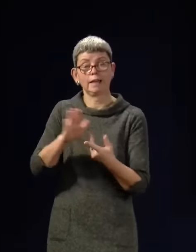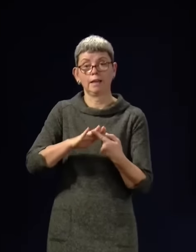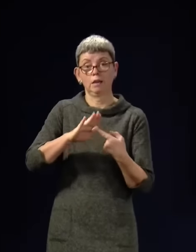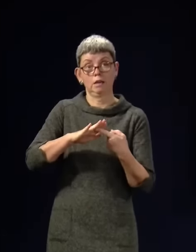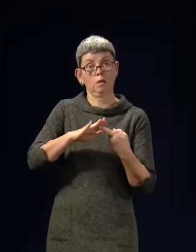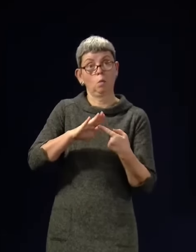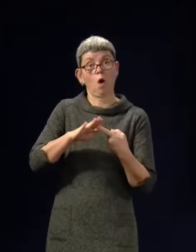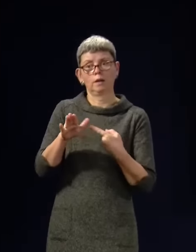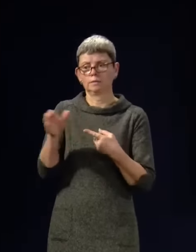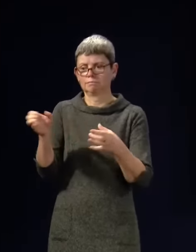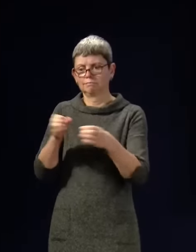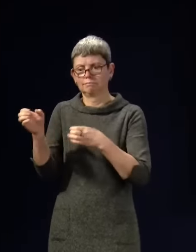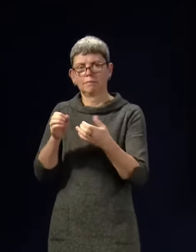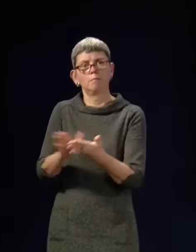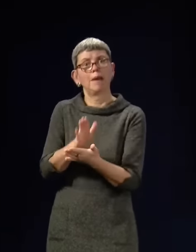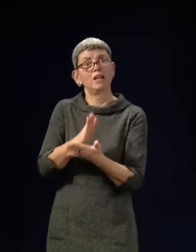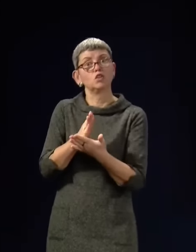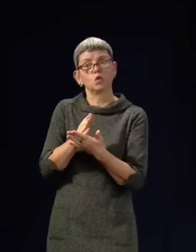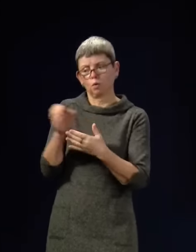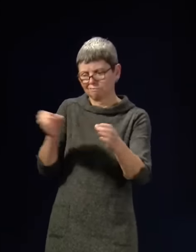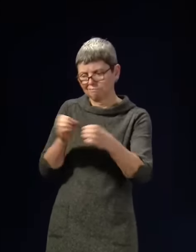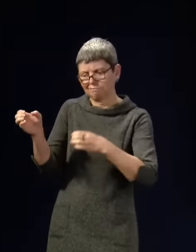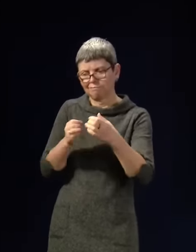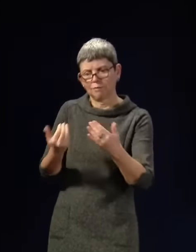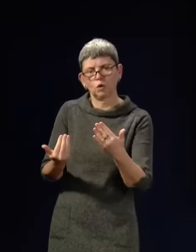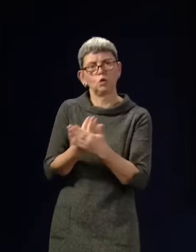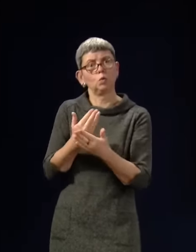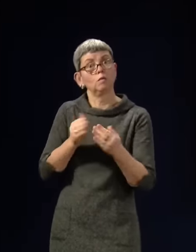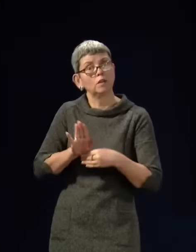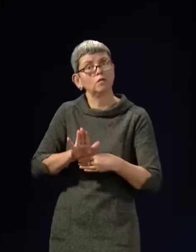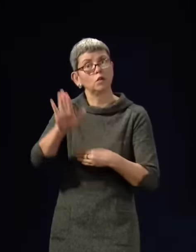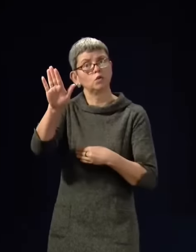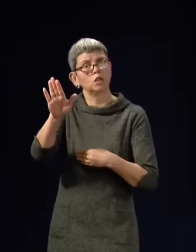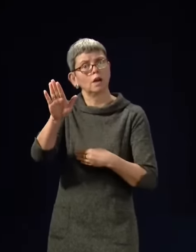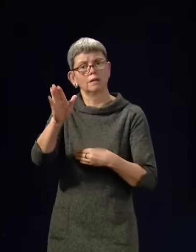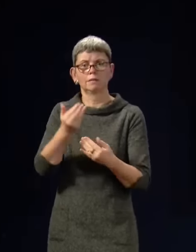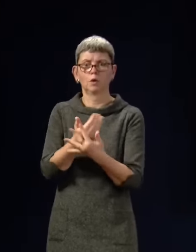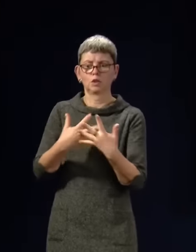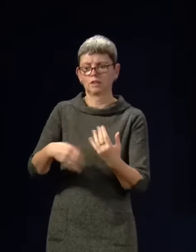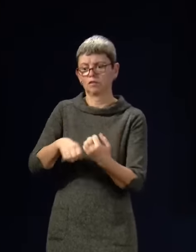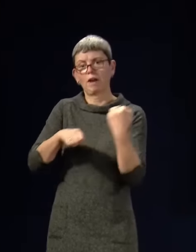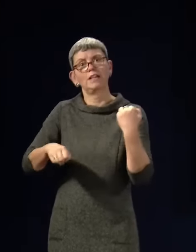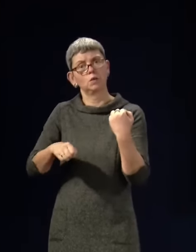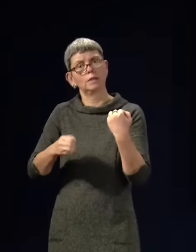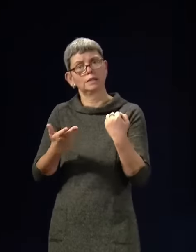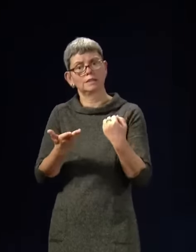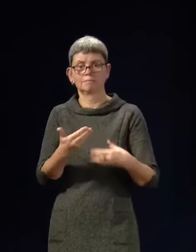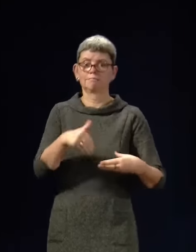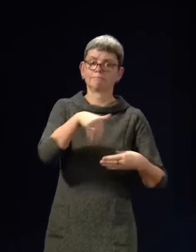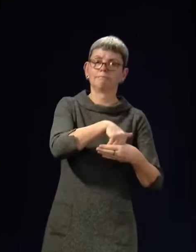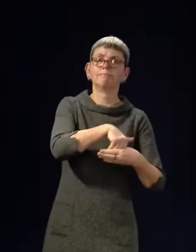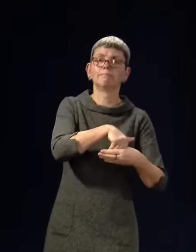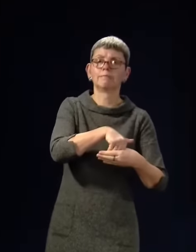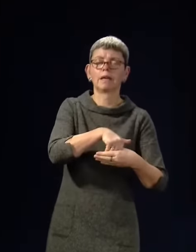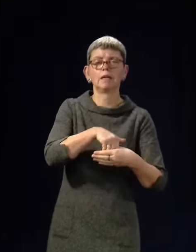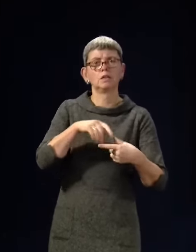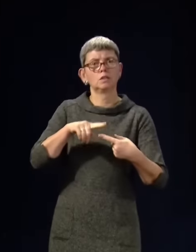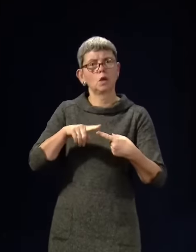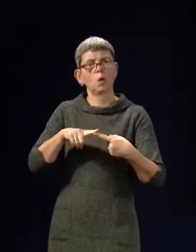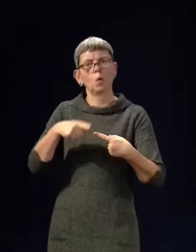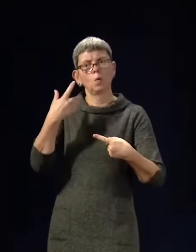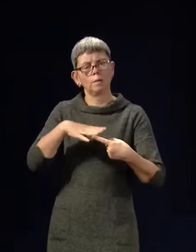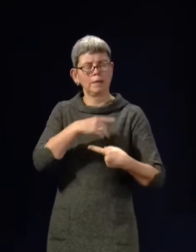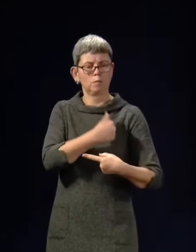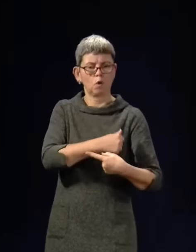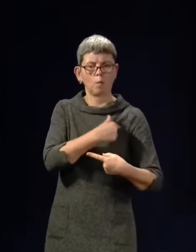continue to ensure for the workforce of the future, we have enough graduates going in to that pipeline. So we've committed, for example, to